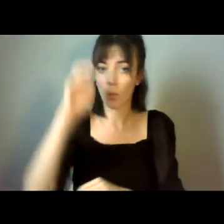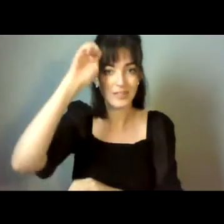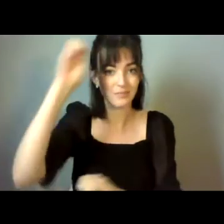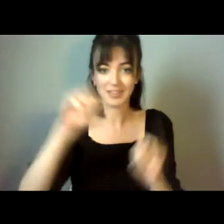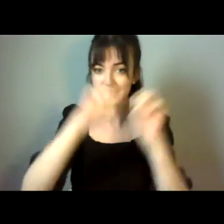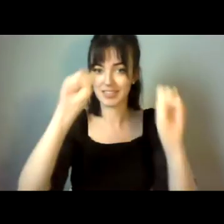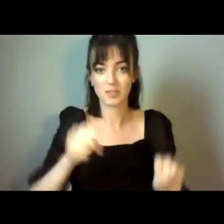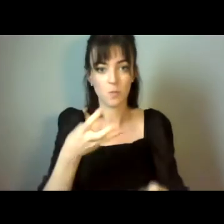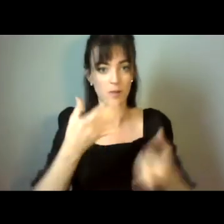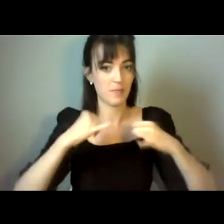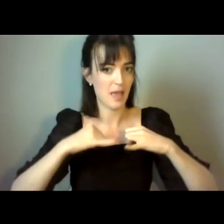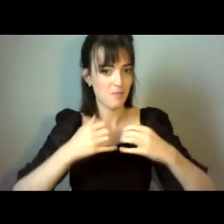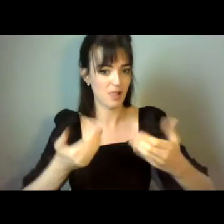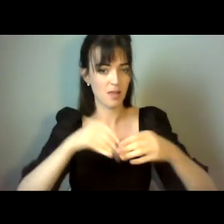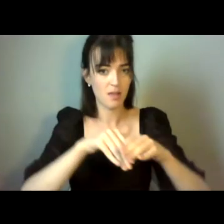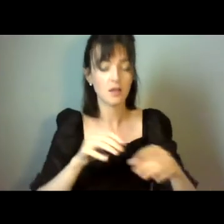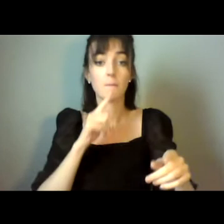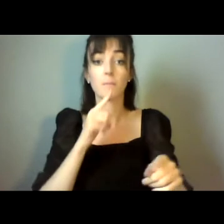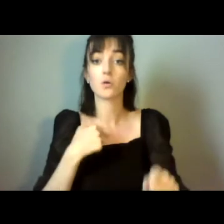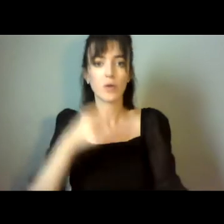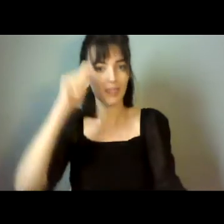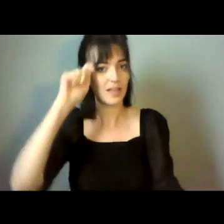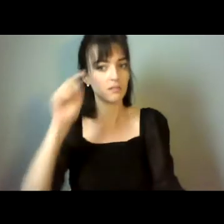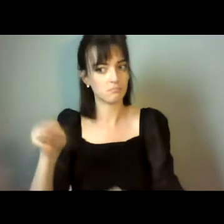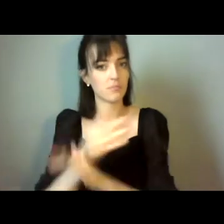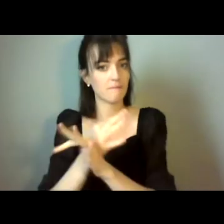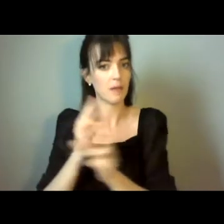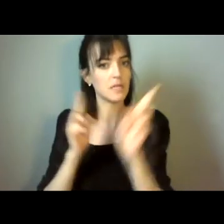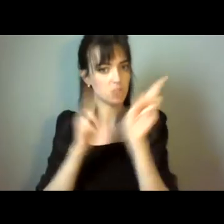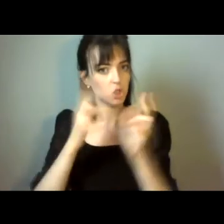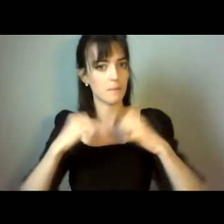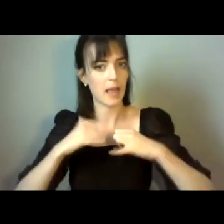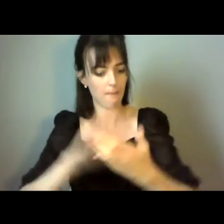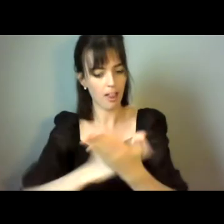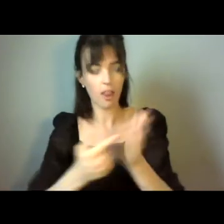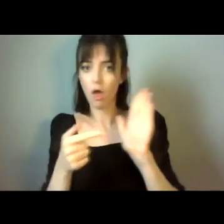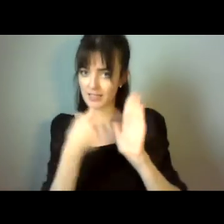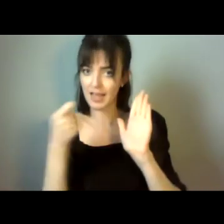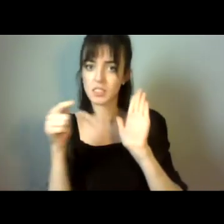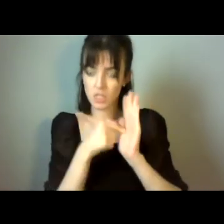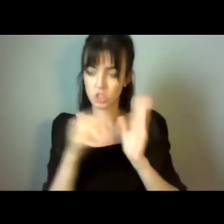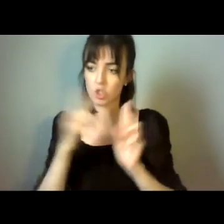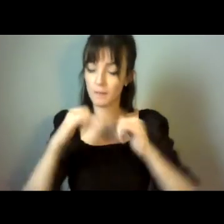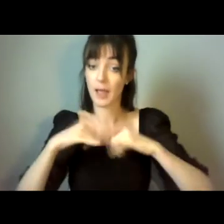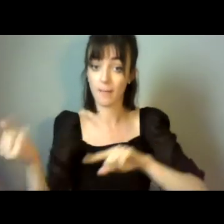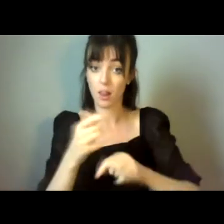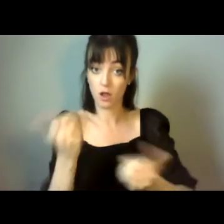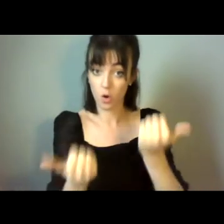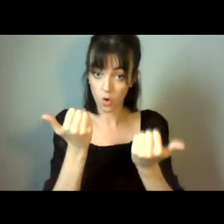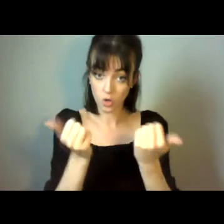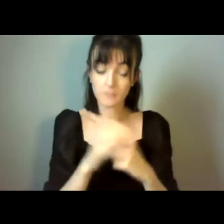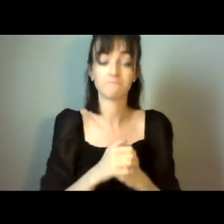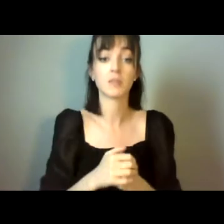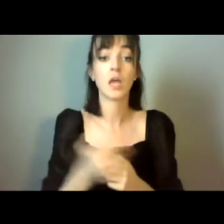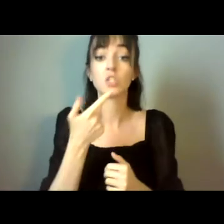we think they're absolutely entitled to that under the legislation. And the third issue would be to do with